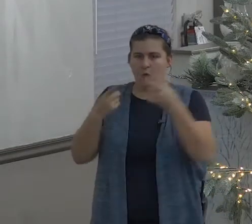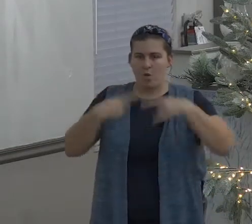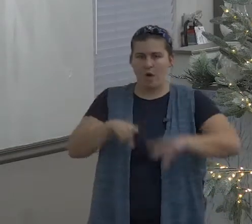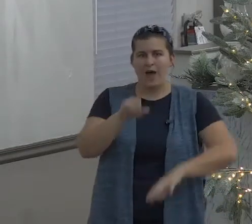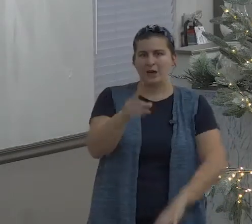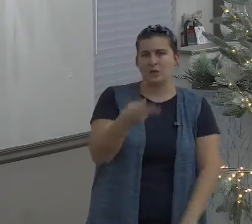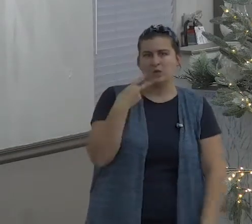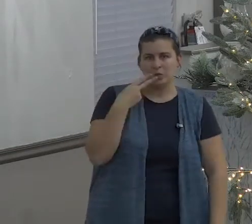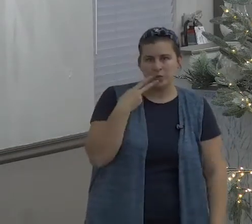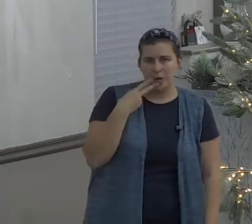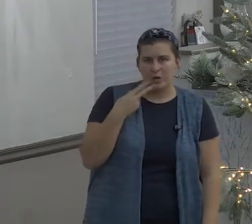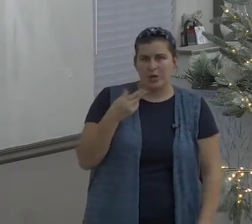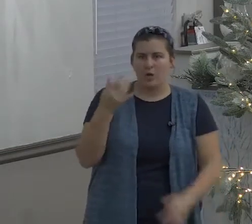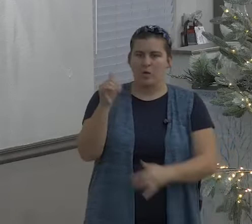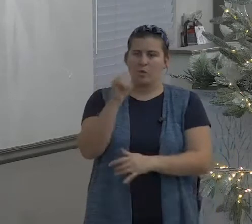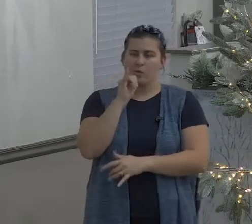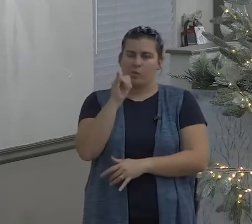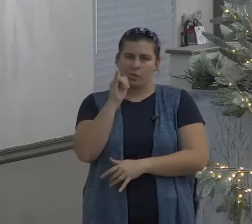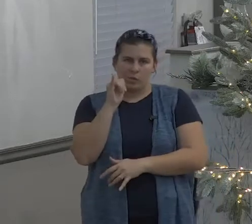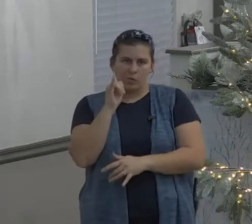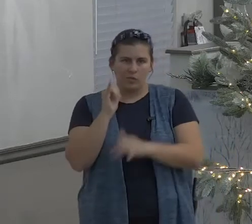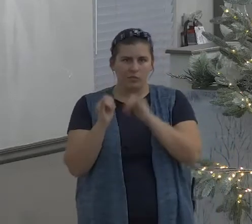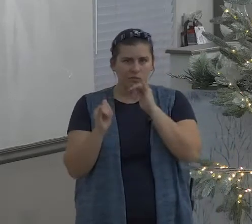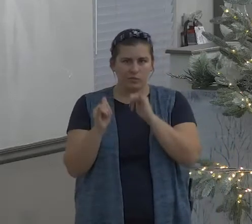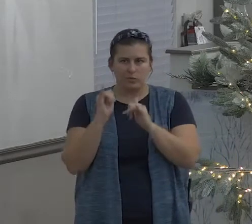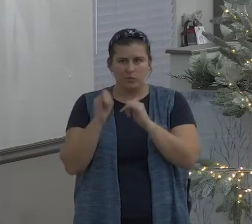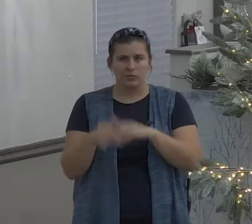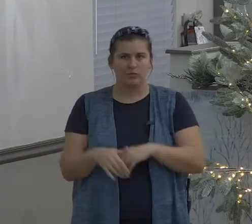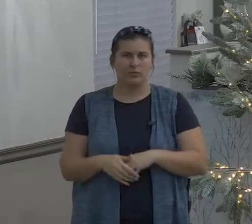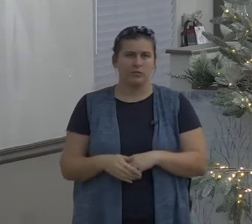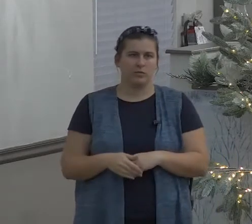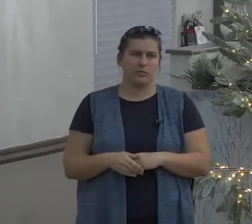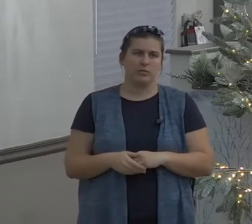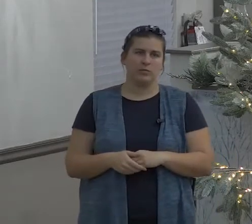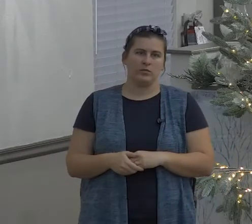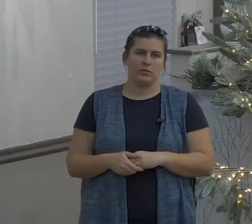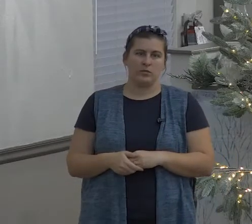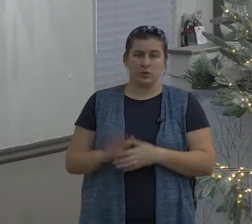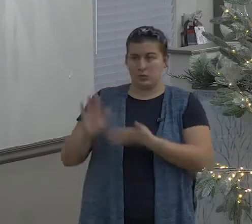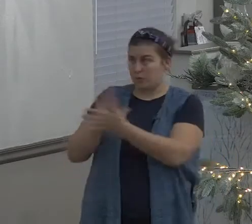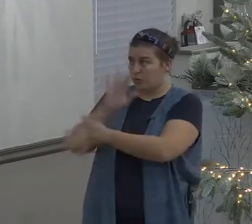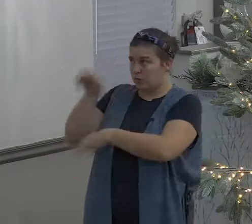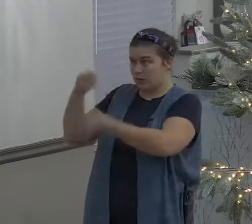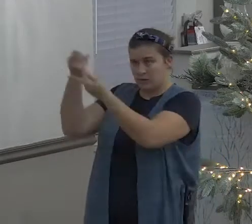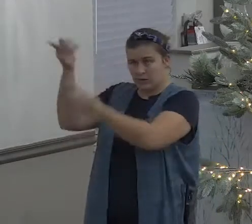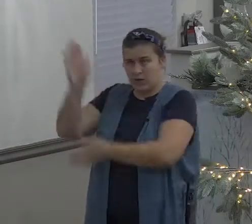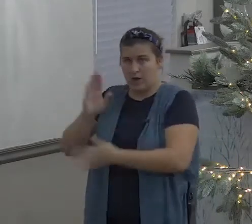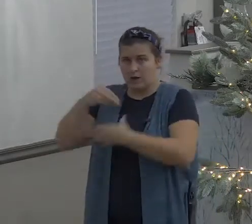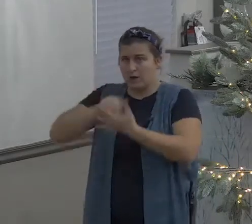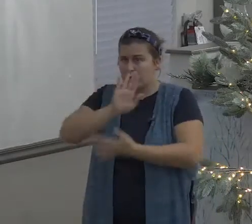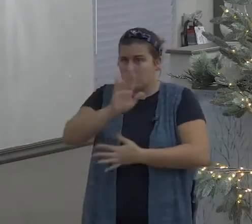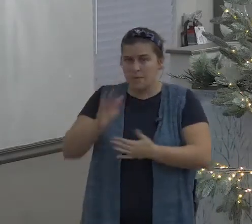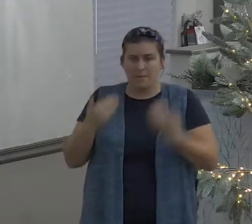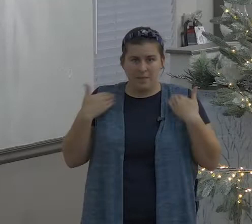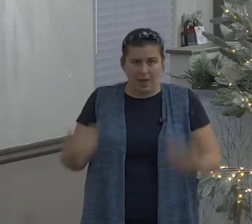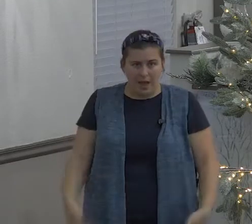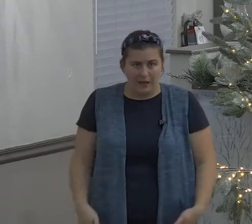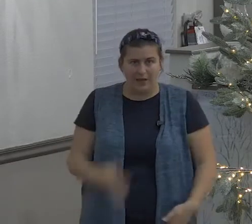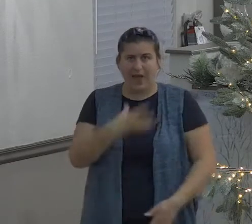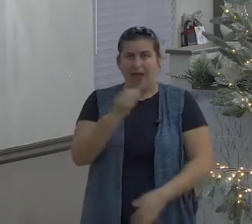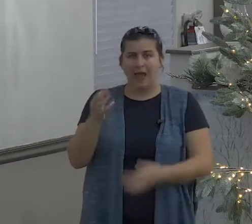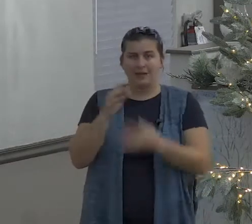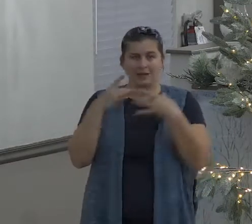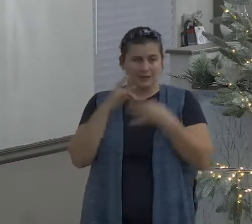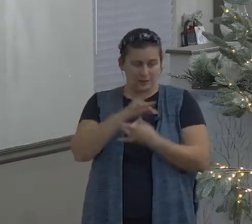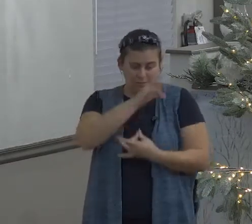that we'd be ashamed if the Lord Jesus all of a sudden appeared in front of us while we're smoking that cigarette